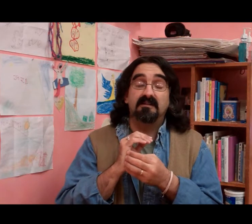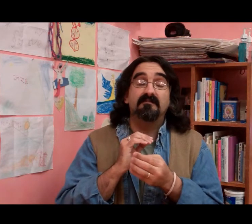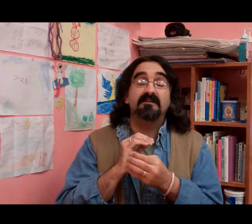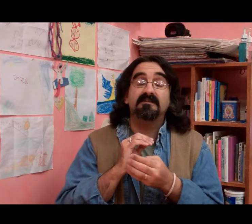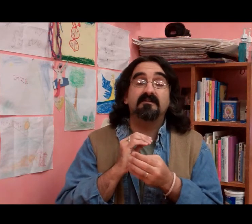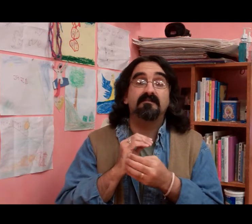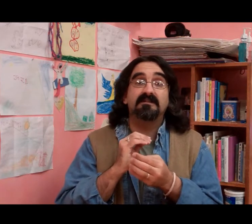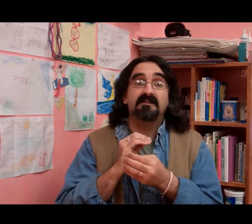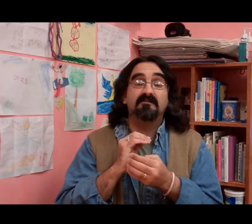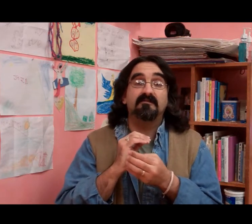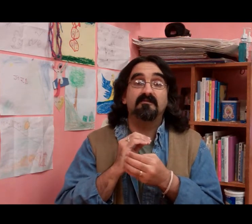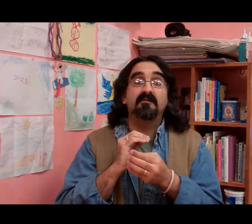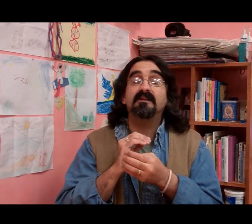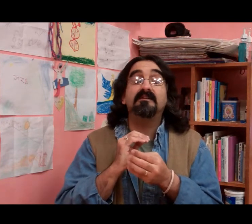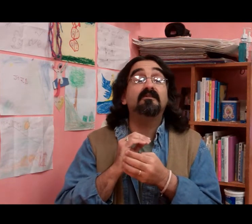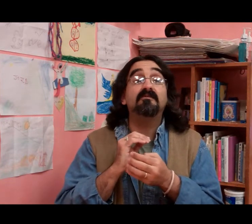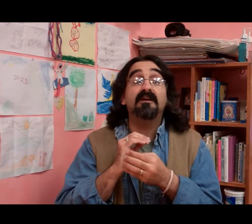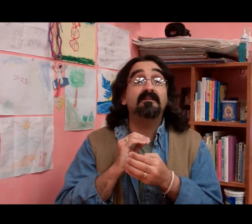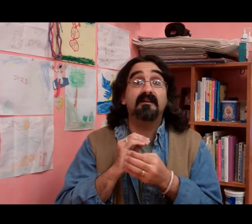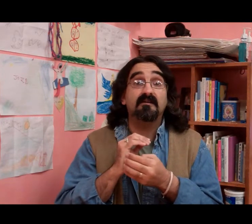love and accept myself right here and right now.